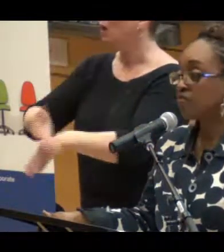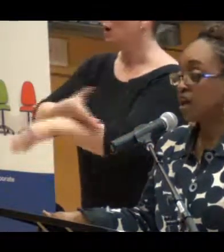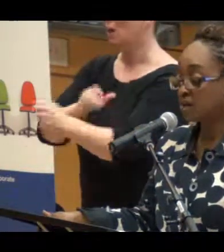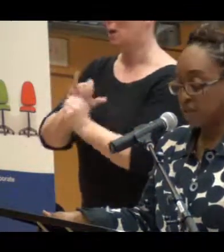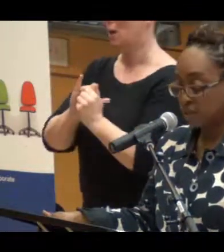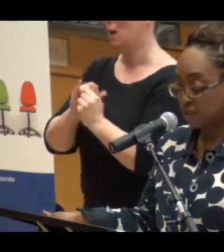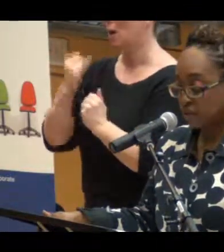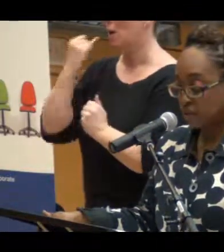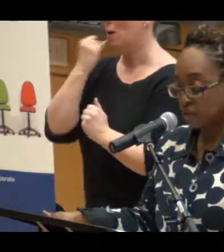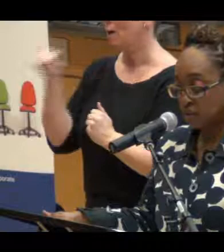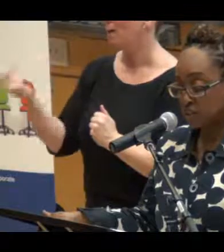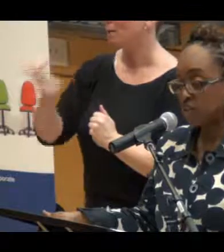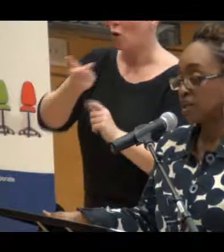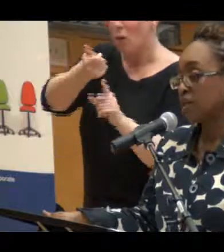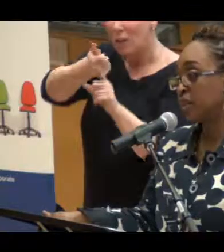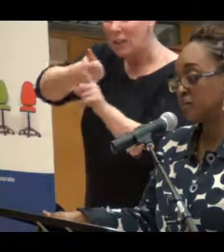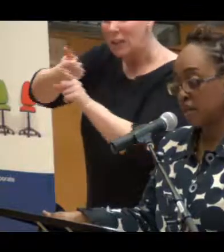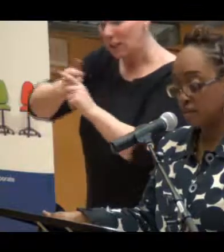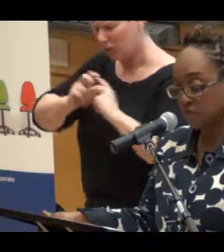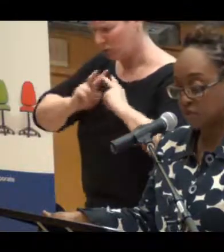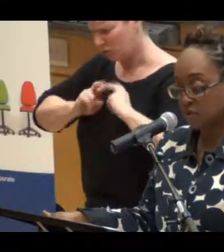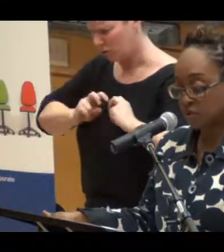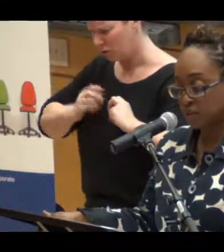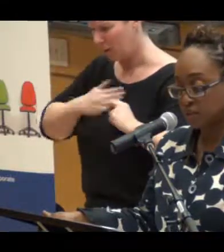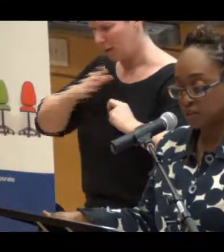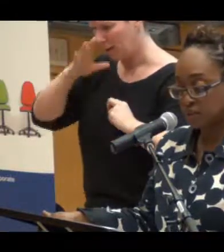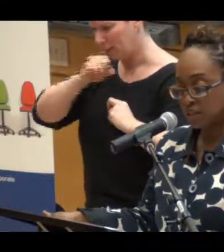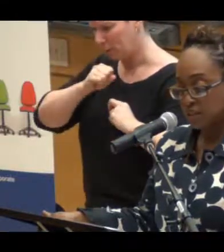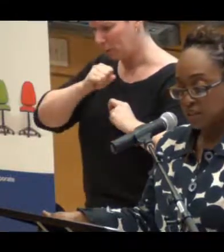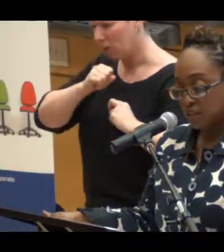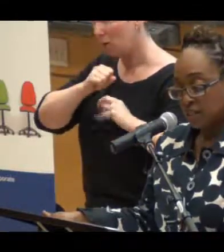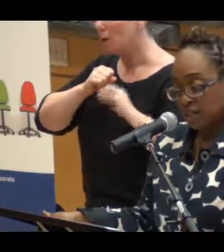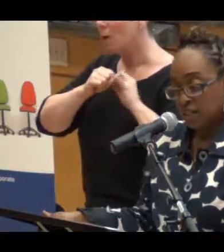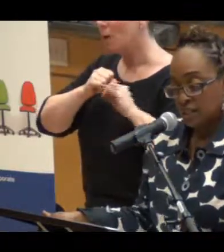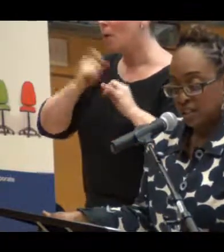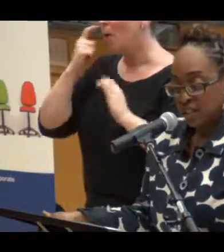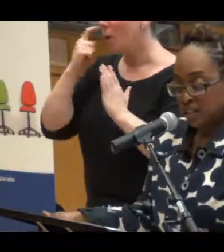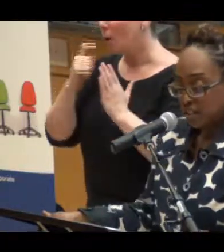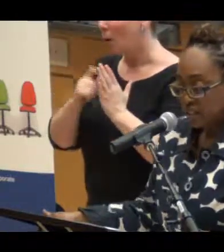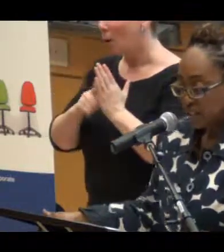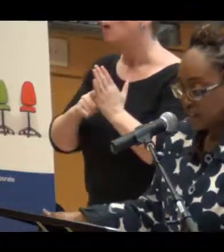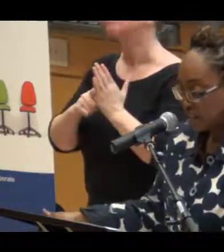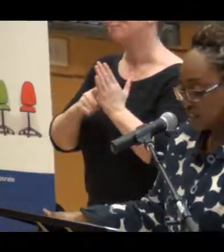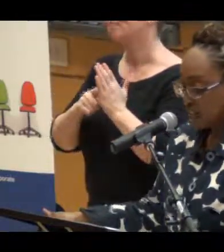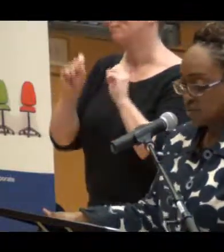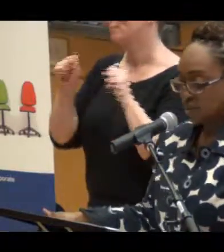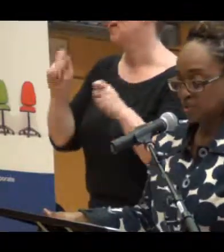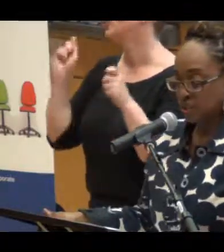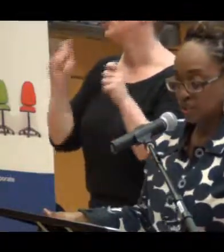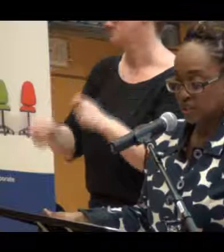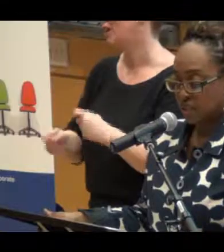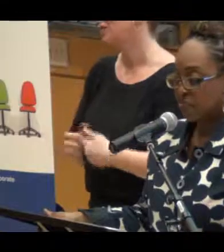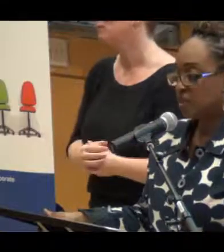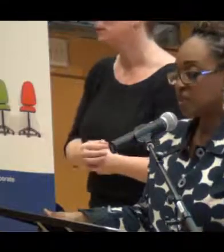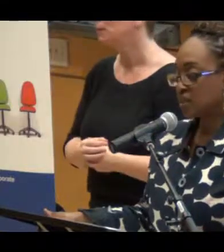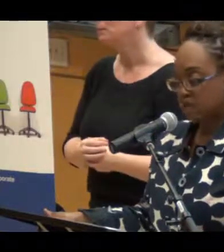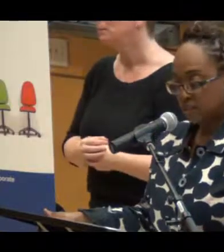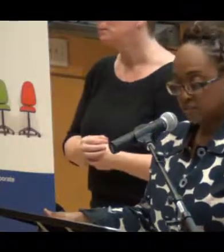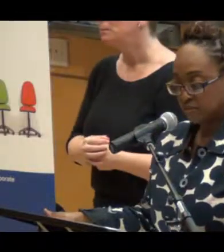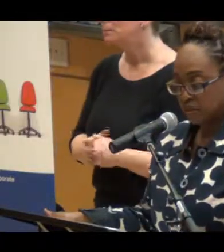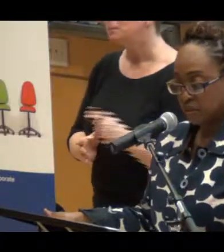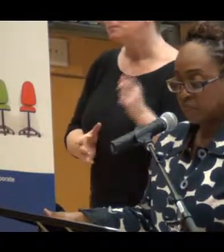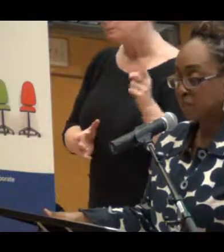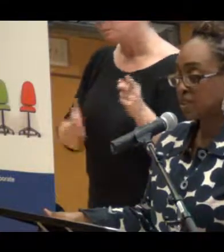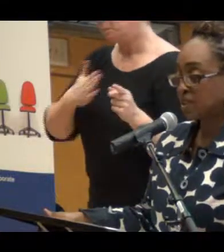it honestly evaluated our assumptions and then behaved accordingly. Some days, as I do this work, it feels